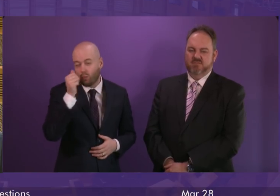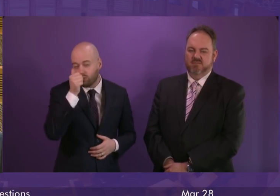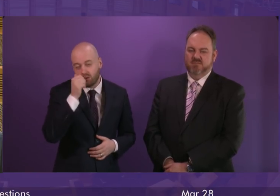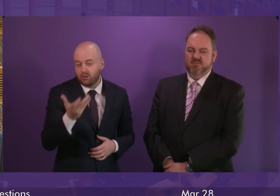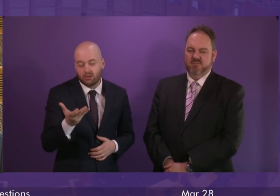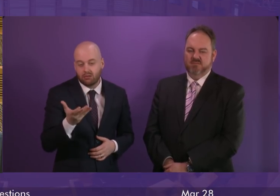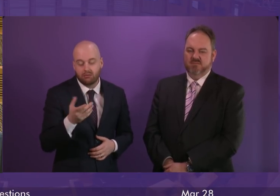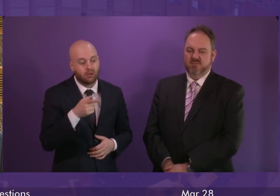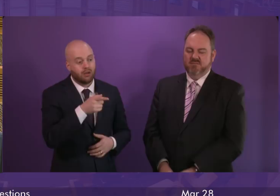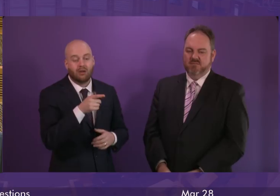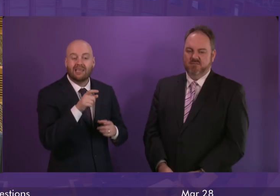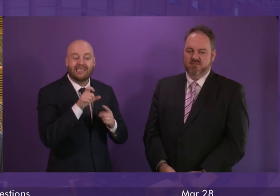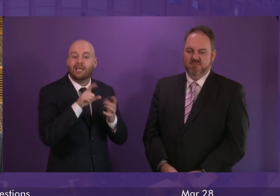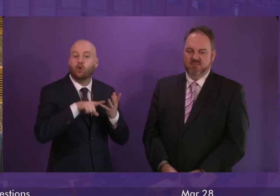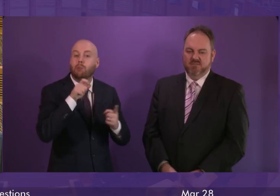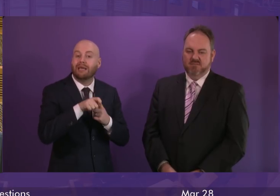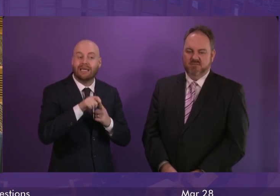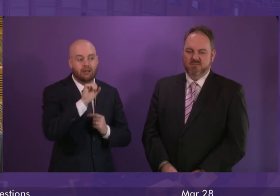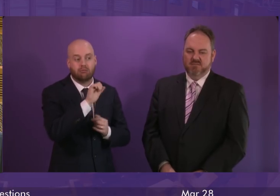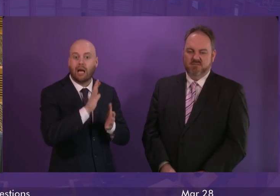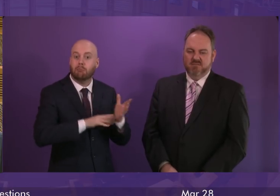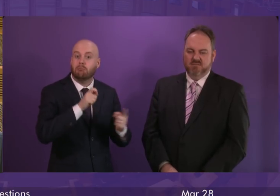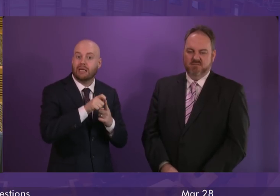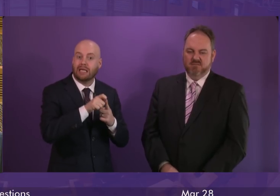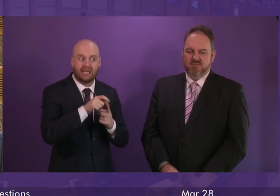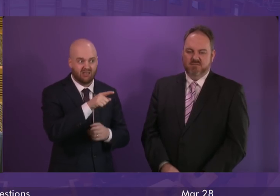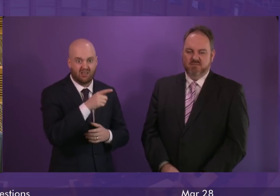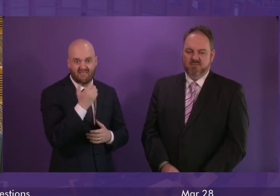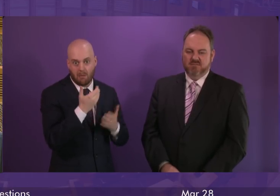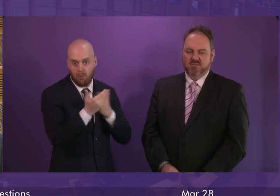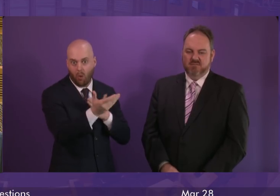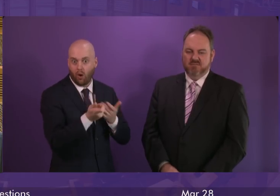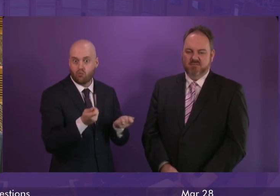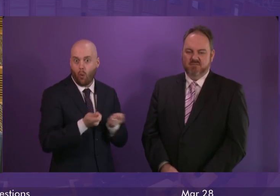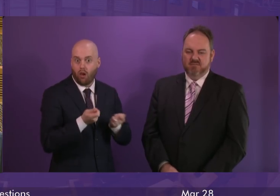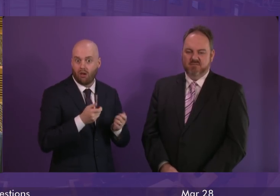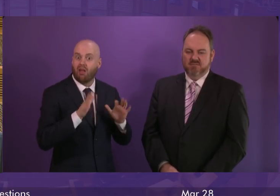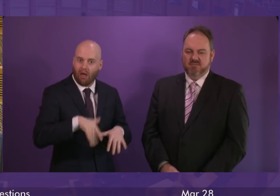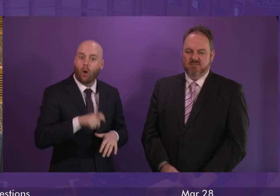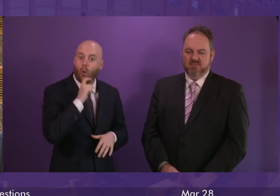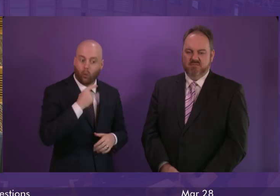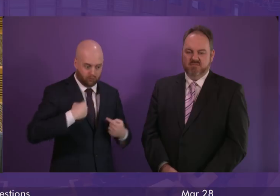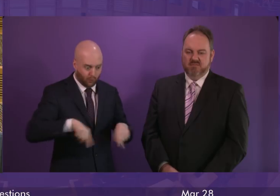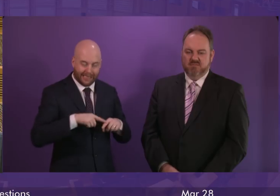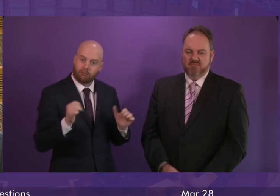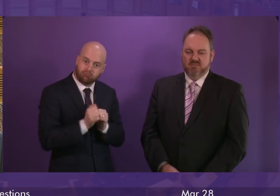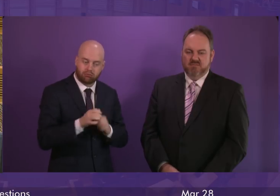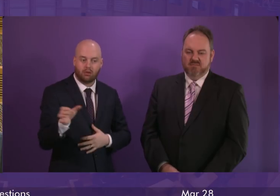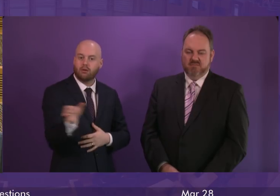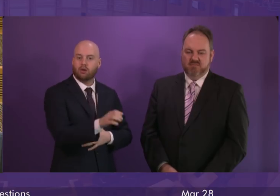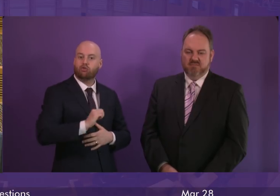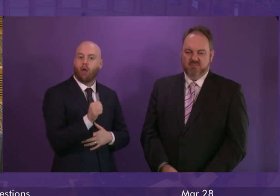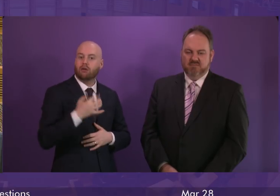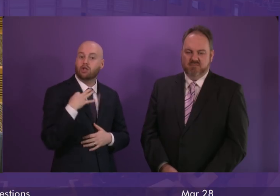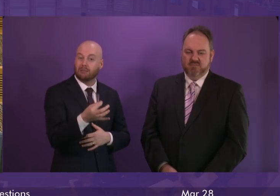MPs right now appear to have more say over Scotland's future than the democratically elected Parliament of Scotland does. And that is